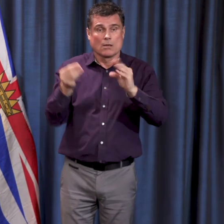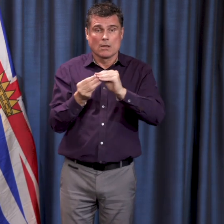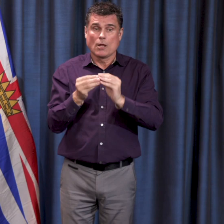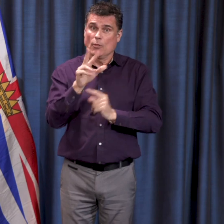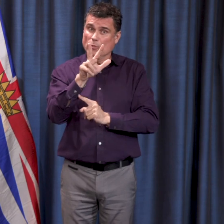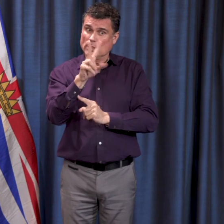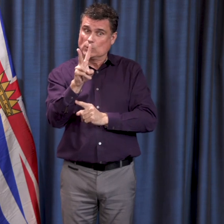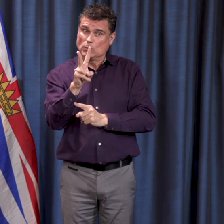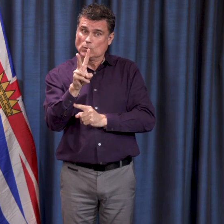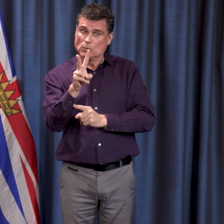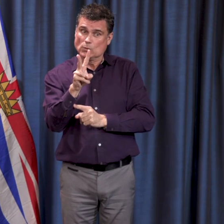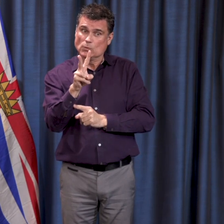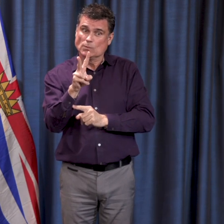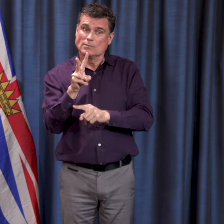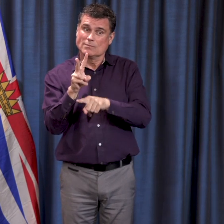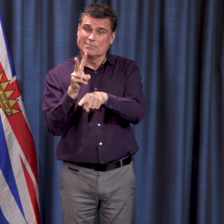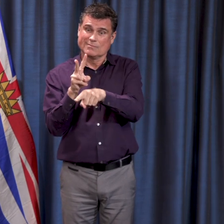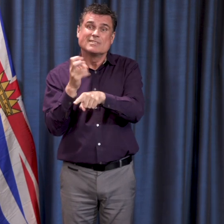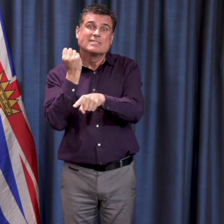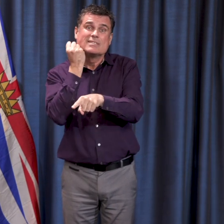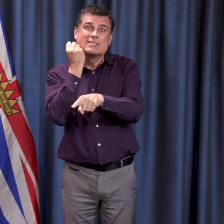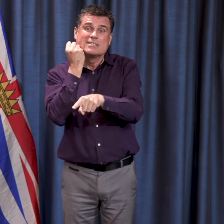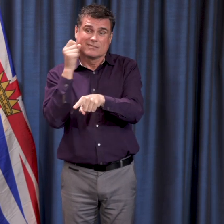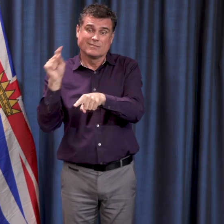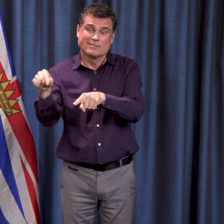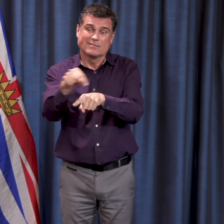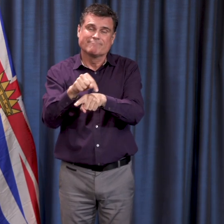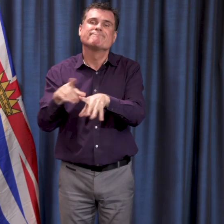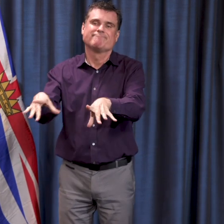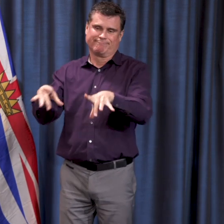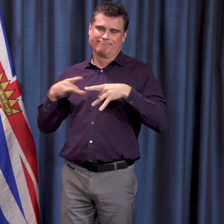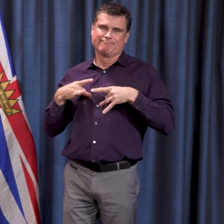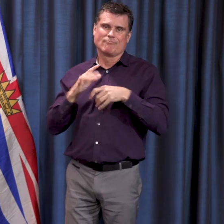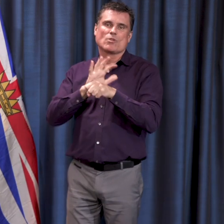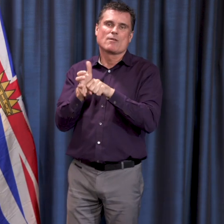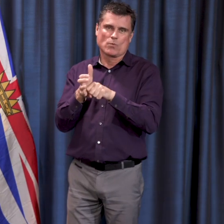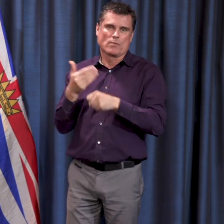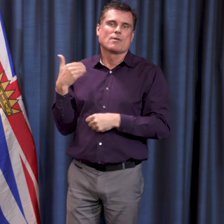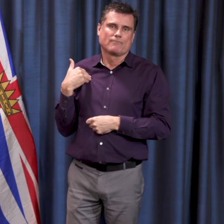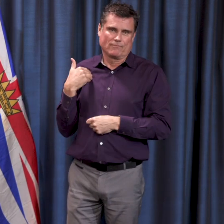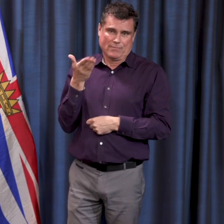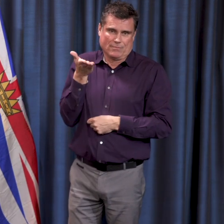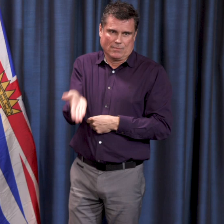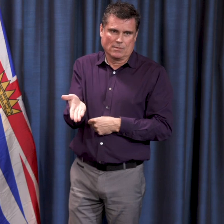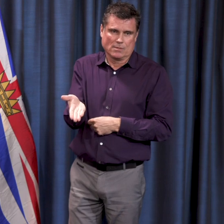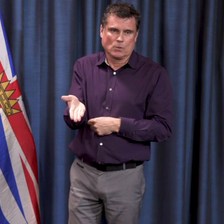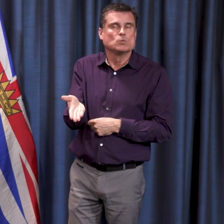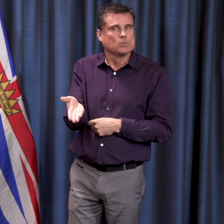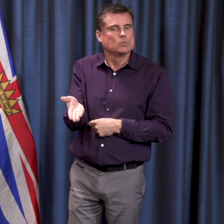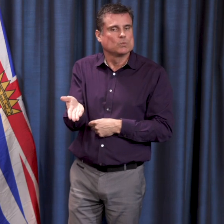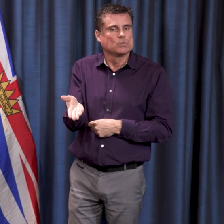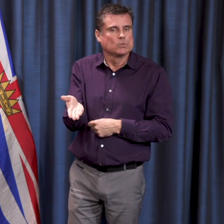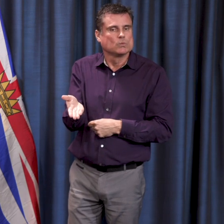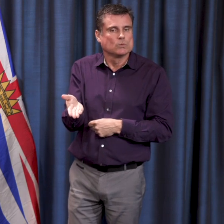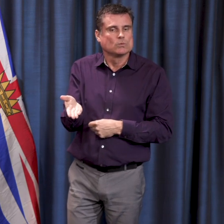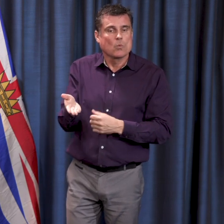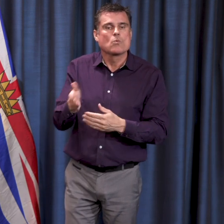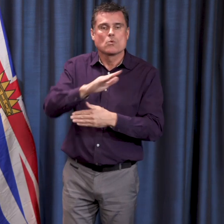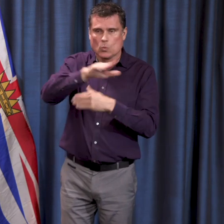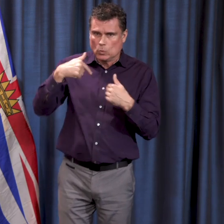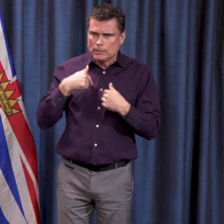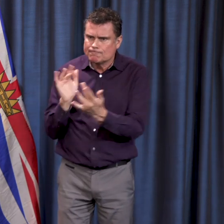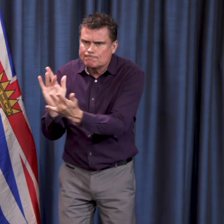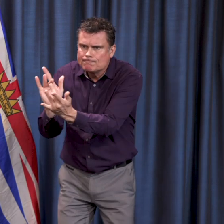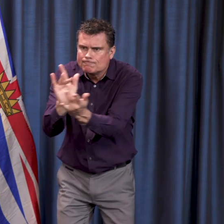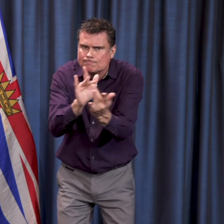All of those people attending the conference were notified of a positive case who was there and asked to self-isolate. And then